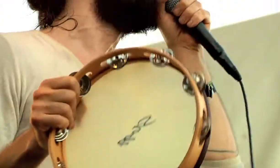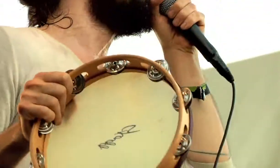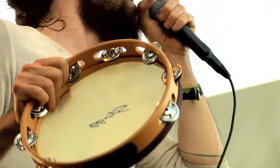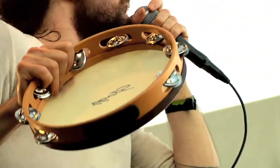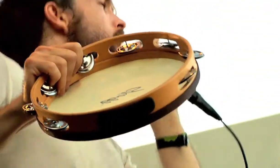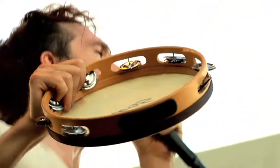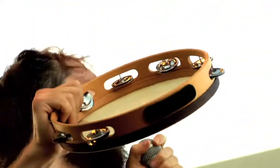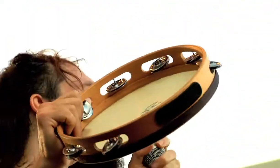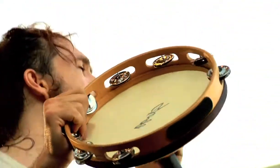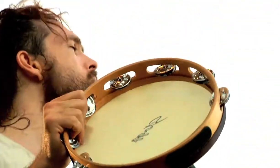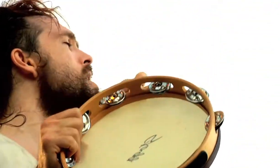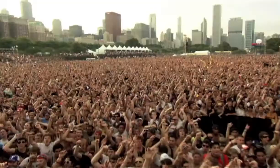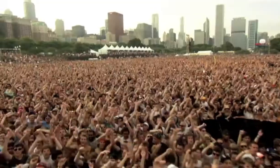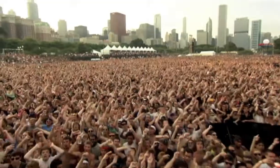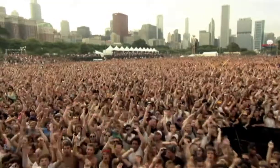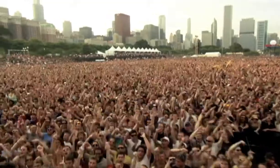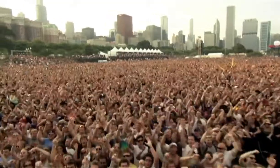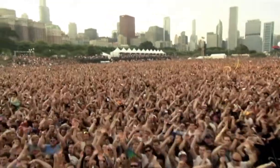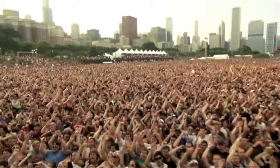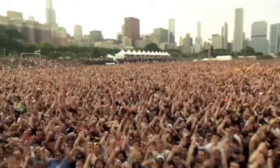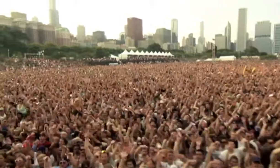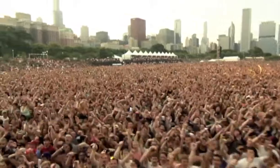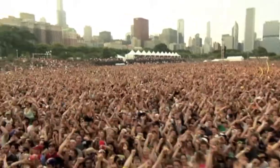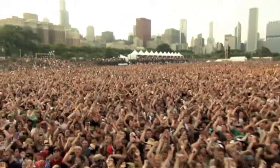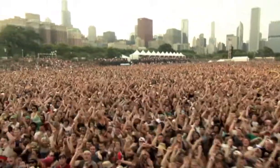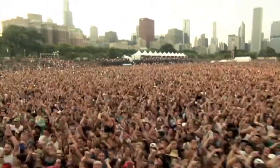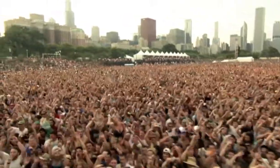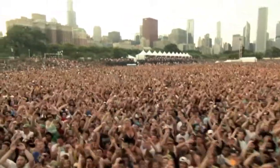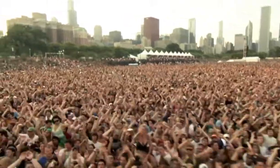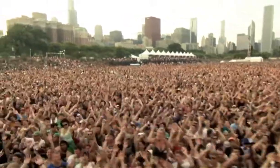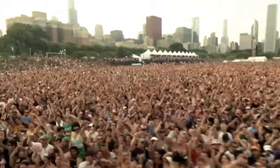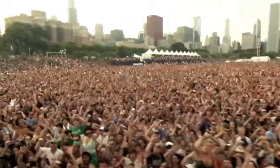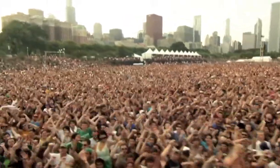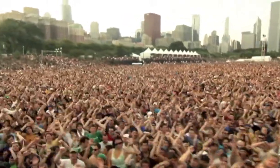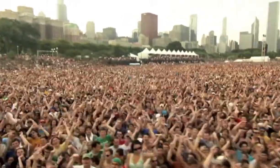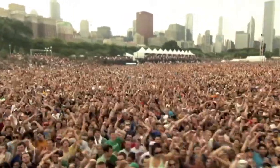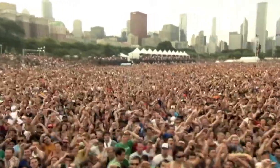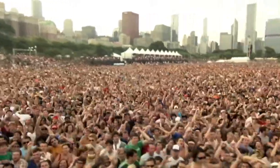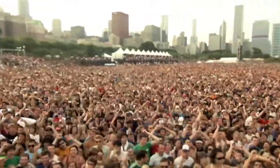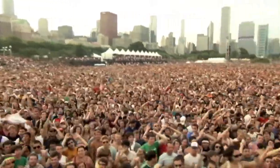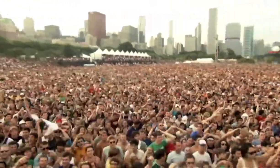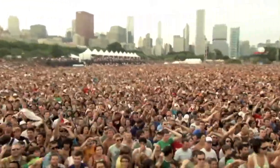Music has an impact on the people that it washes over, particularly in these large venues with a lot of energy already.